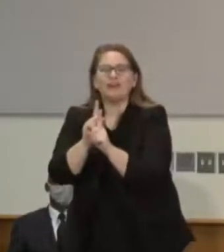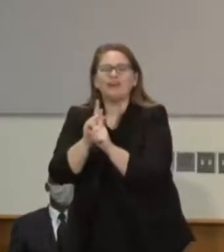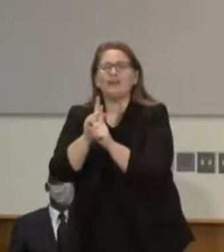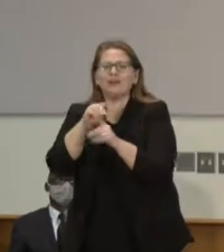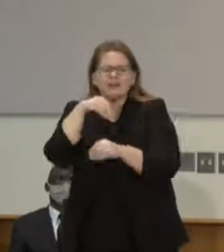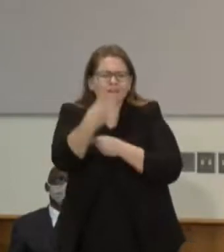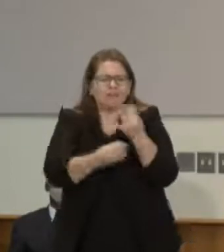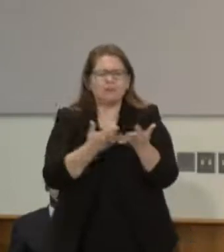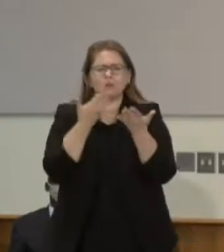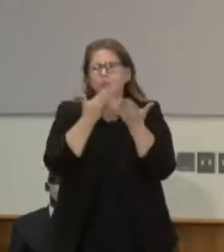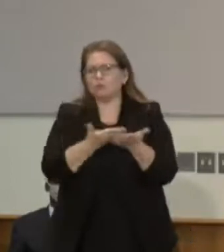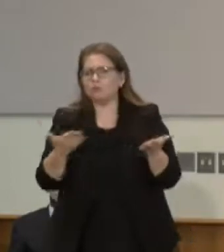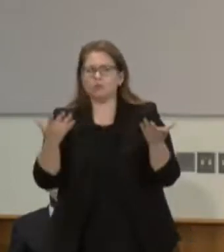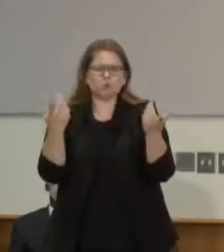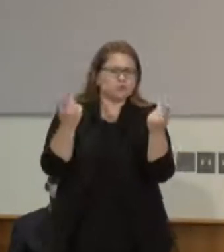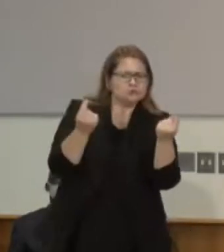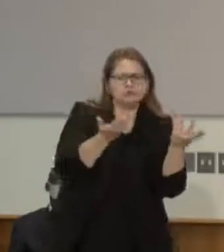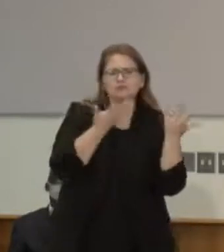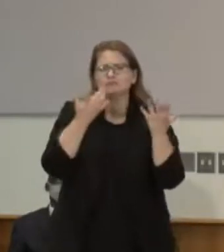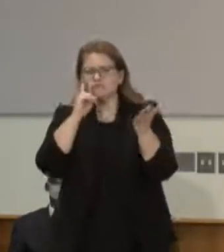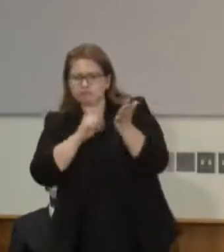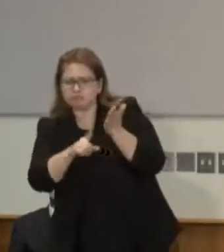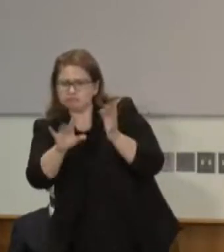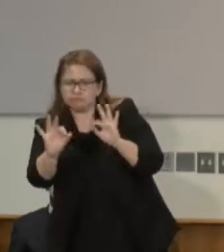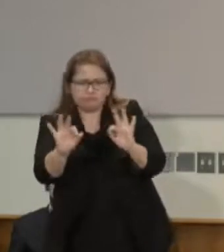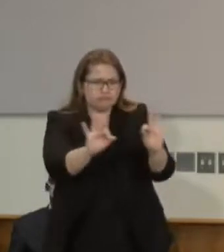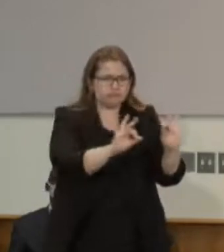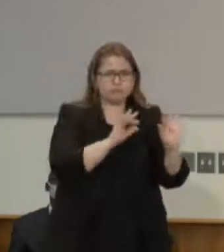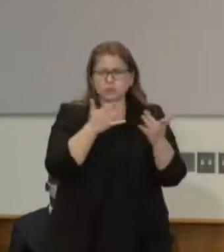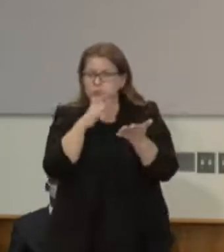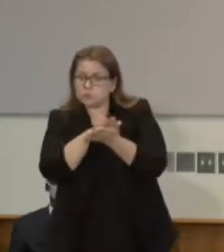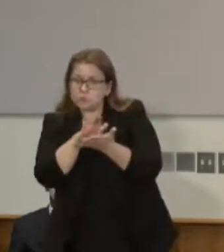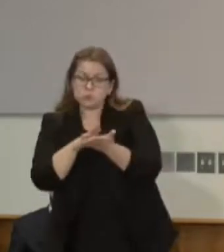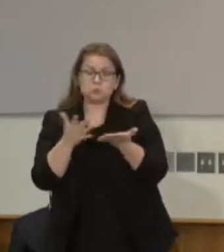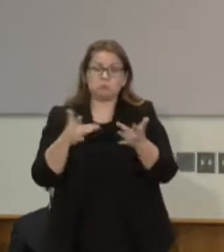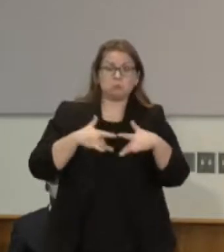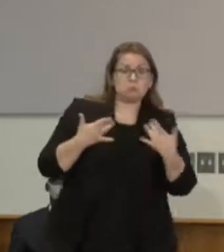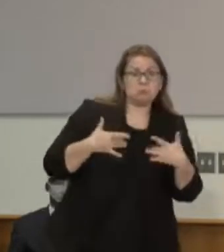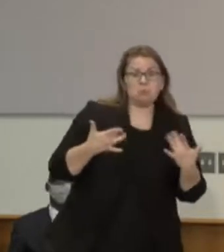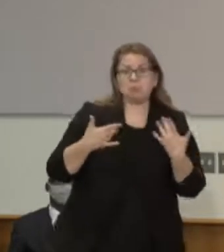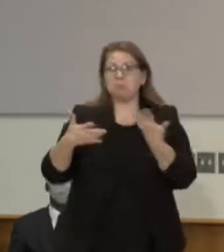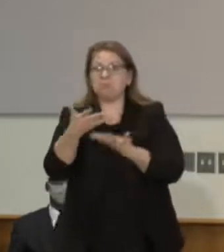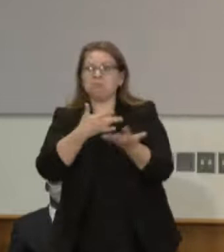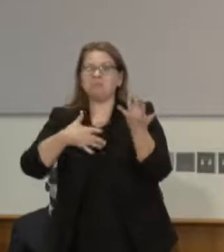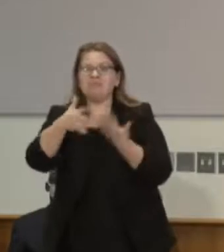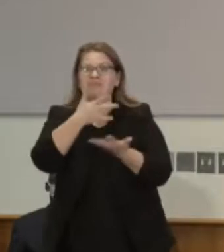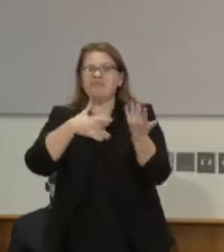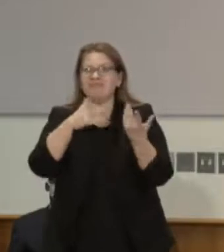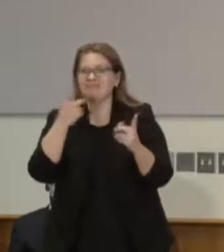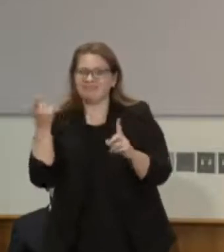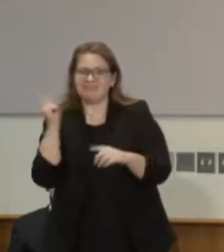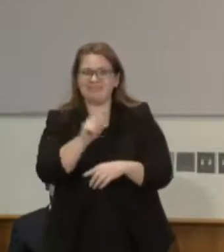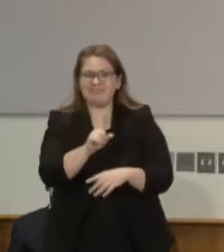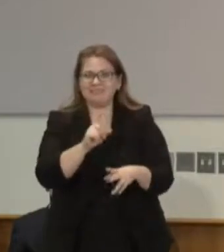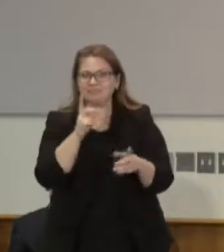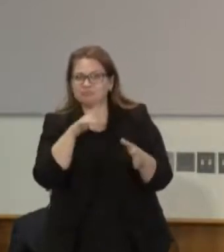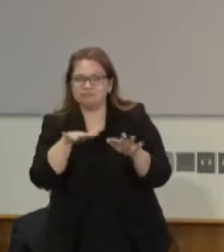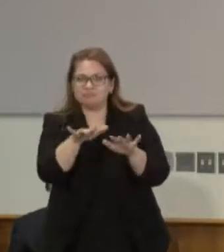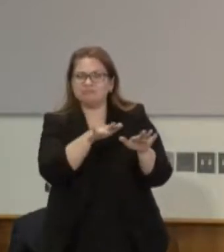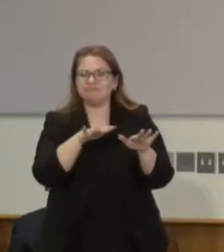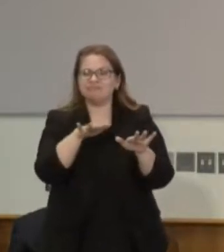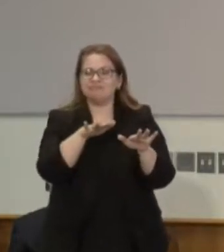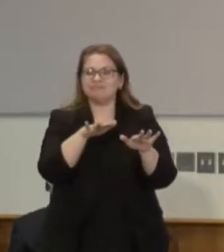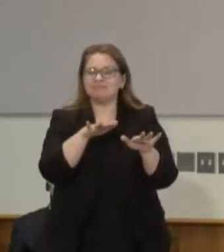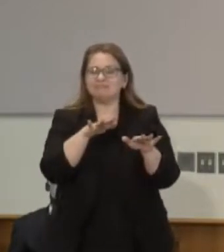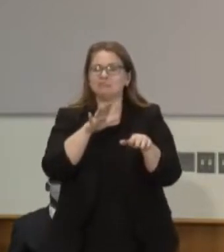And one of the bigger things that happened with this is that those businesses, the businesses downtown, these community ambassadors